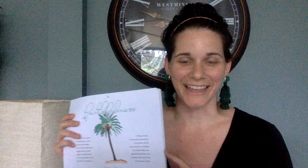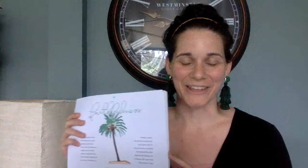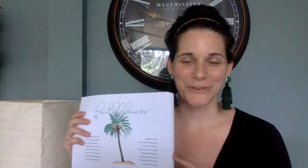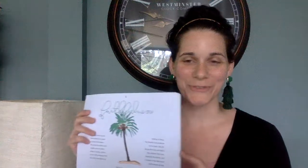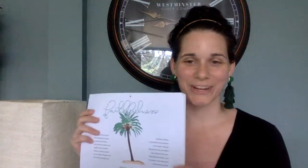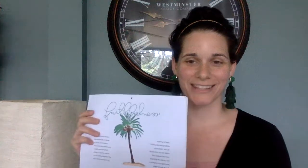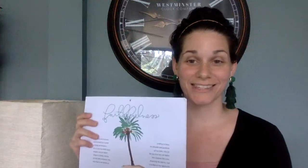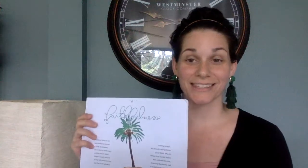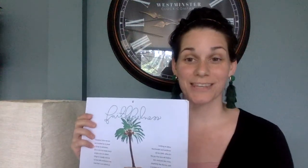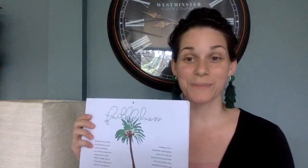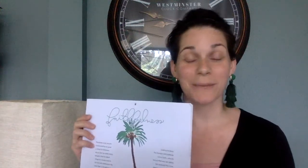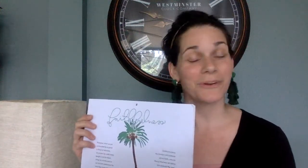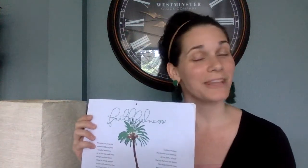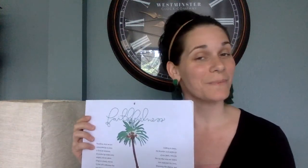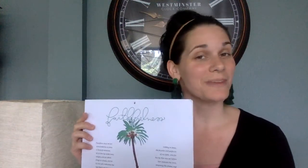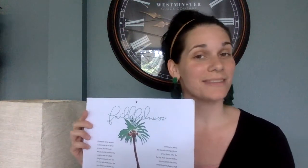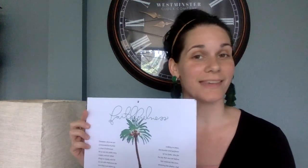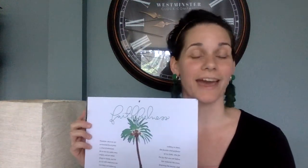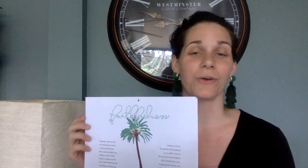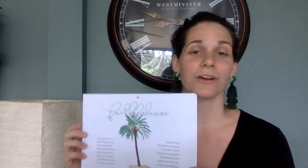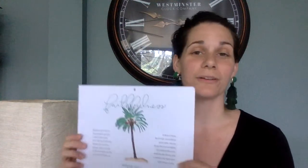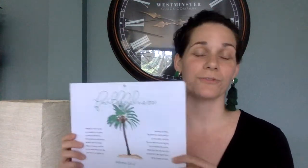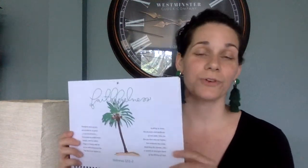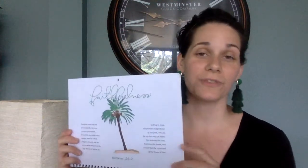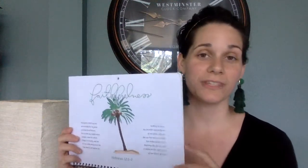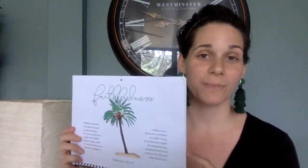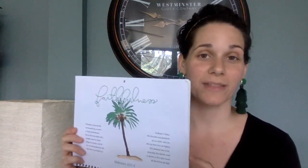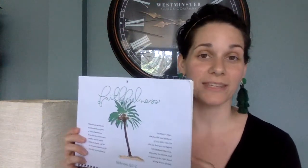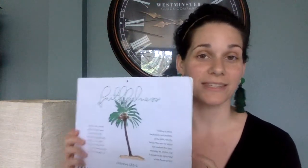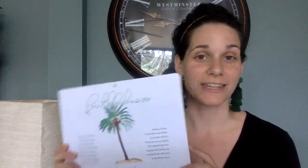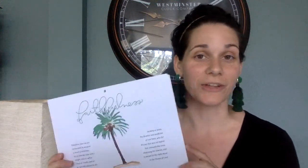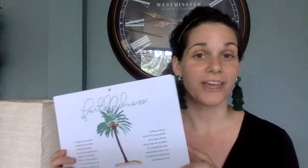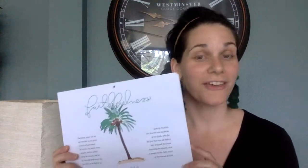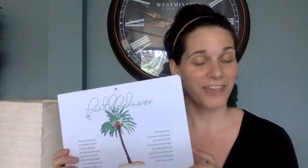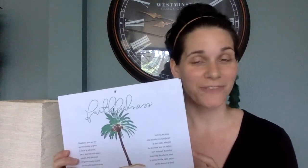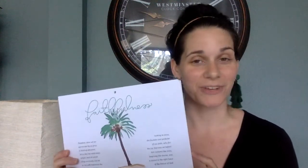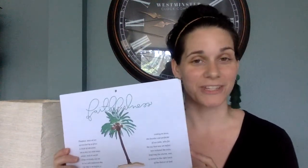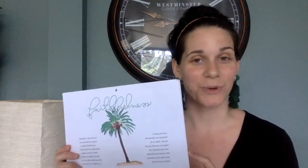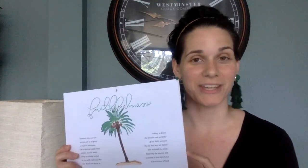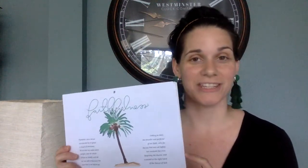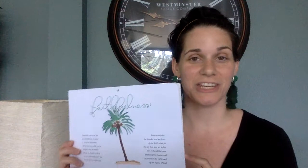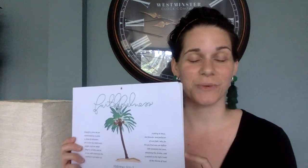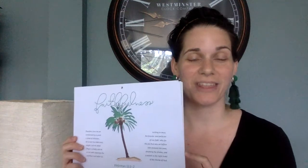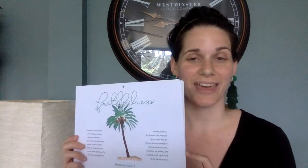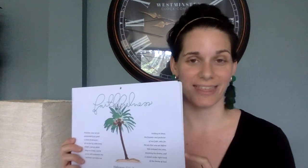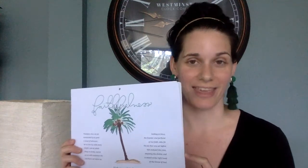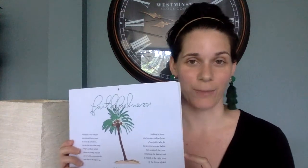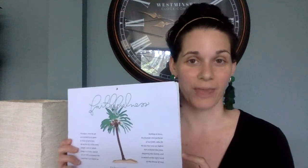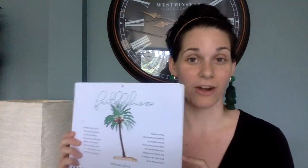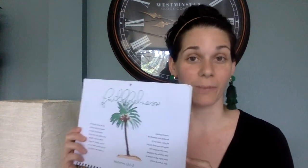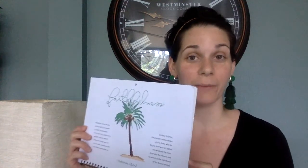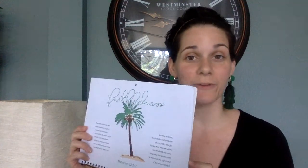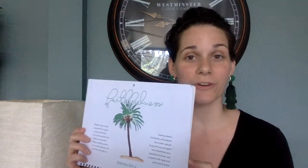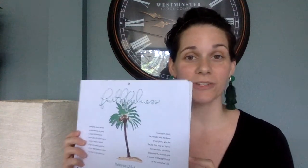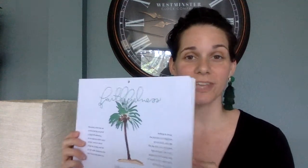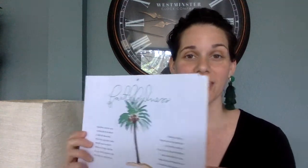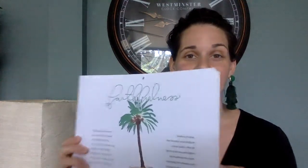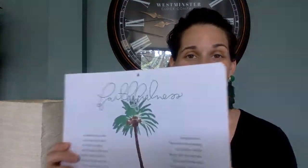Hello friends, it's September and that means our fruit for this month is still faithfulness. We're continuing that theme and our memory verse is